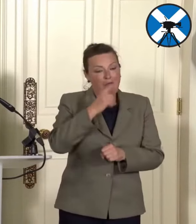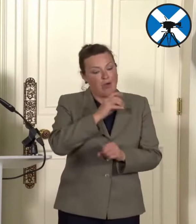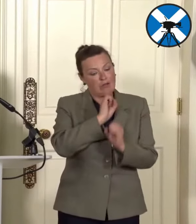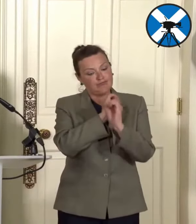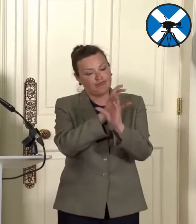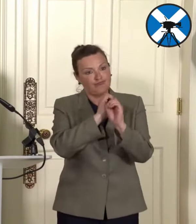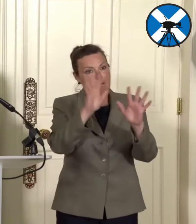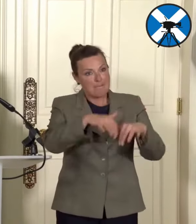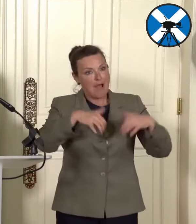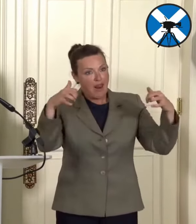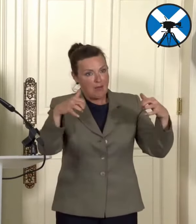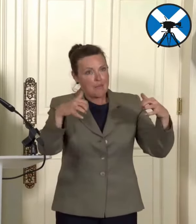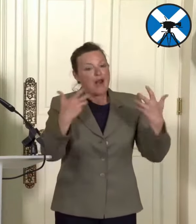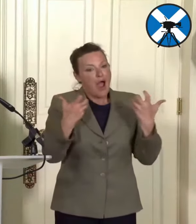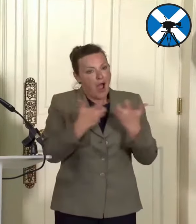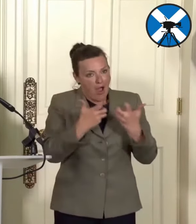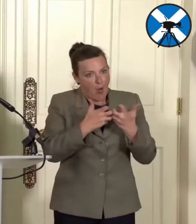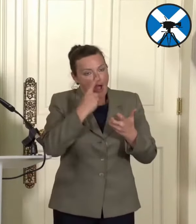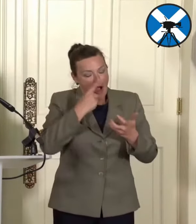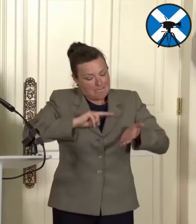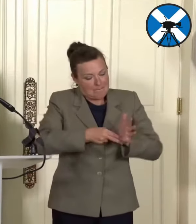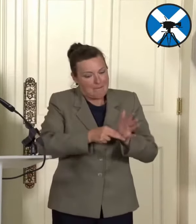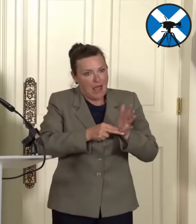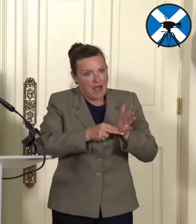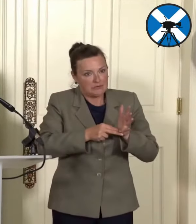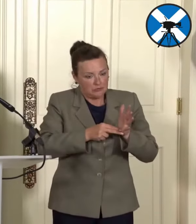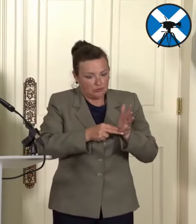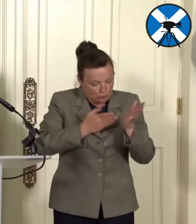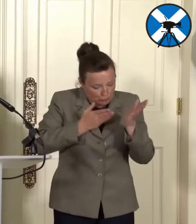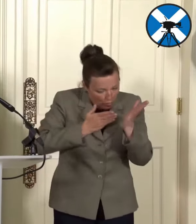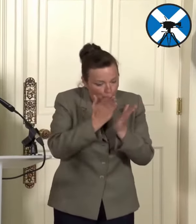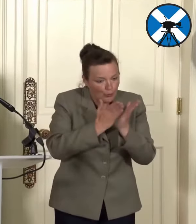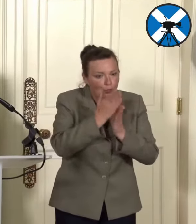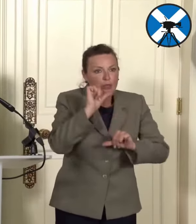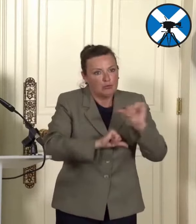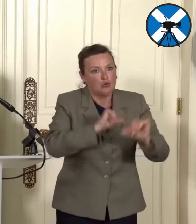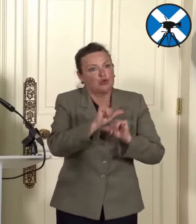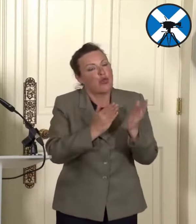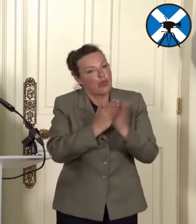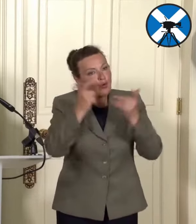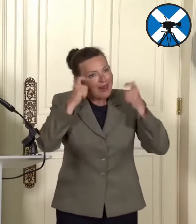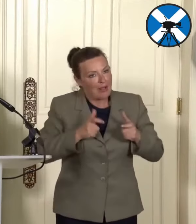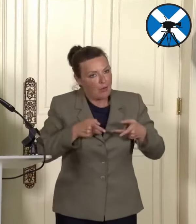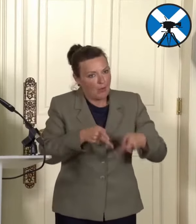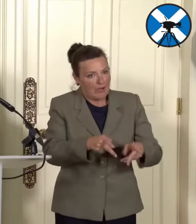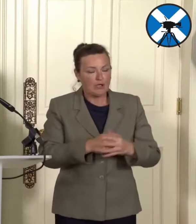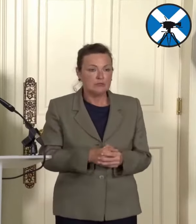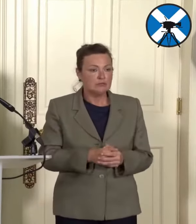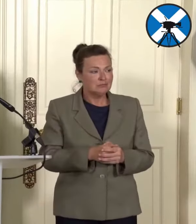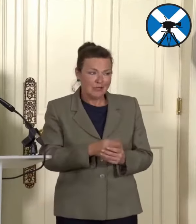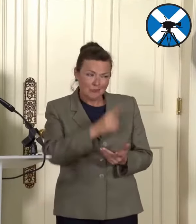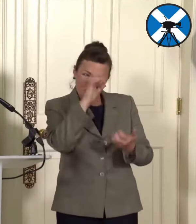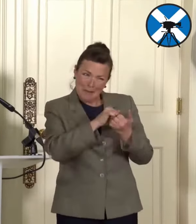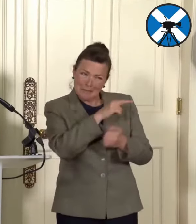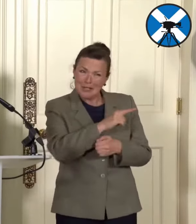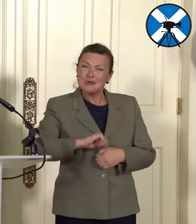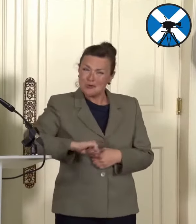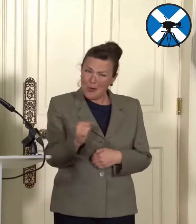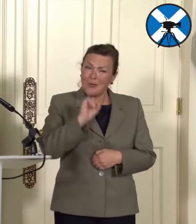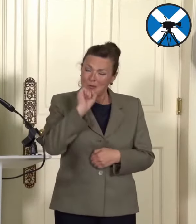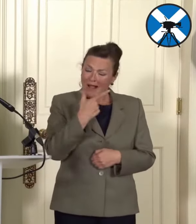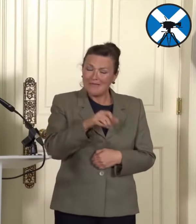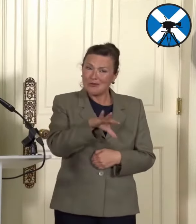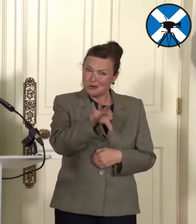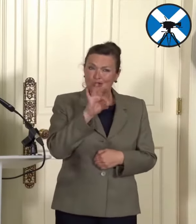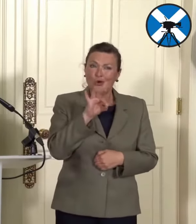clear about the way in which I intend to set these things out. But Scotland's going to have its choice on independence, know, not